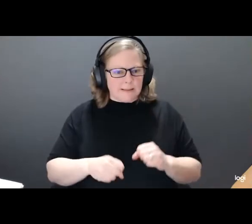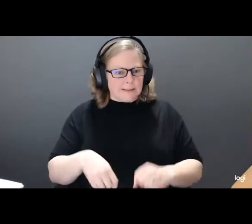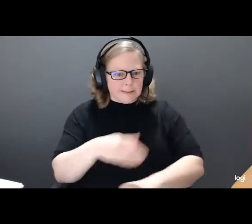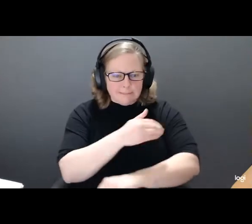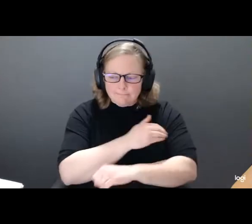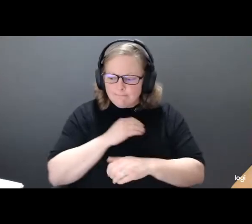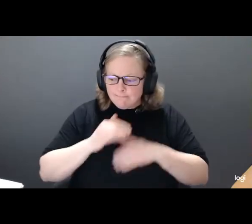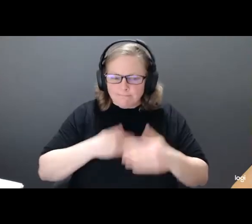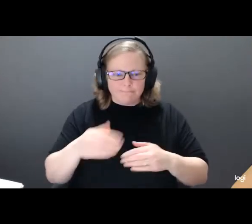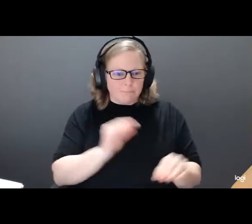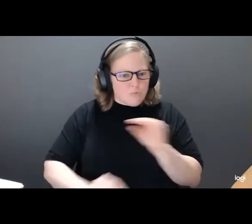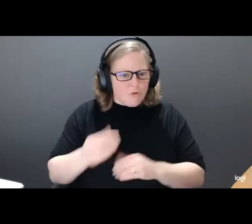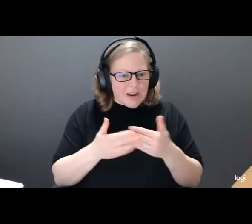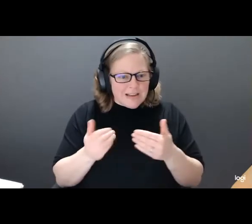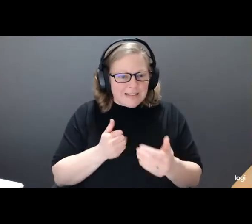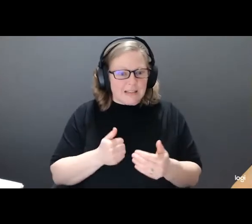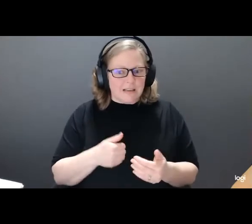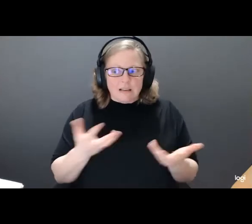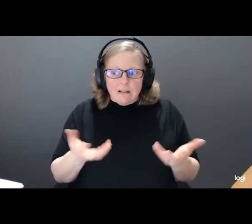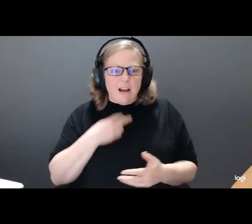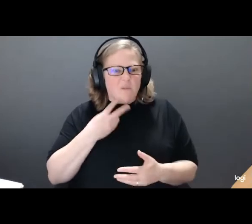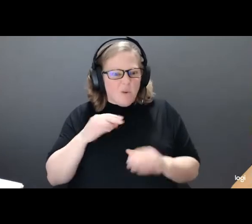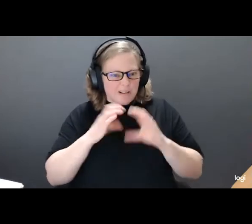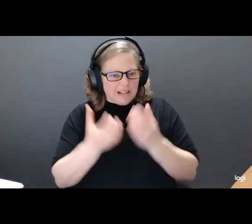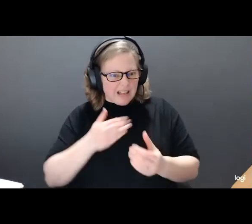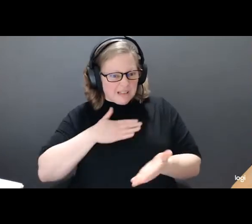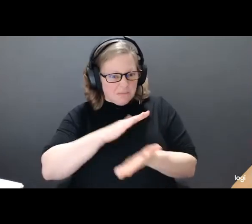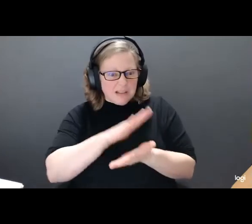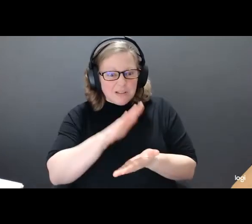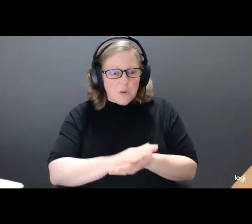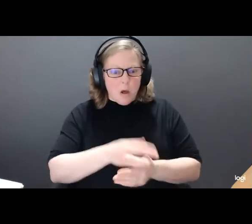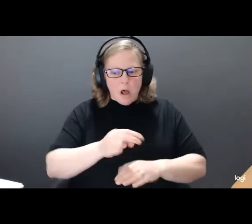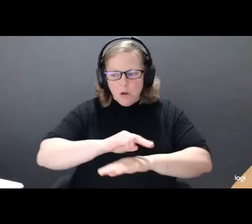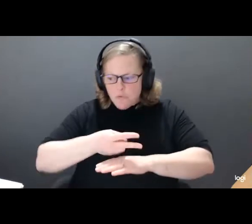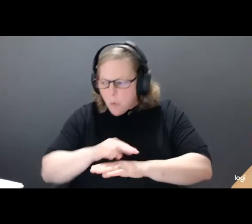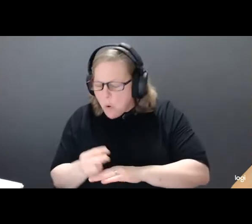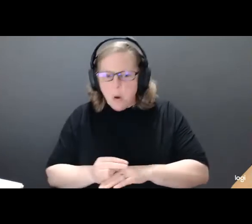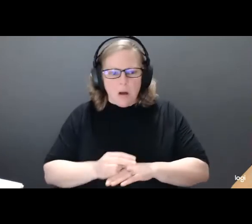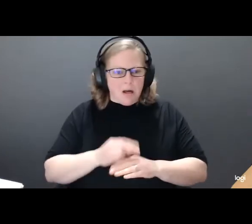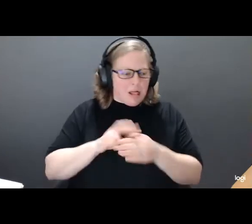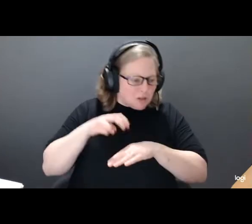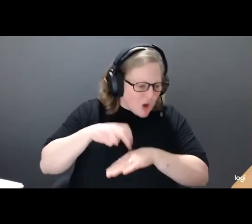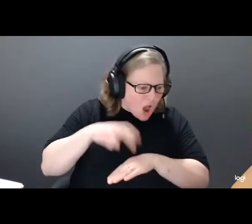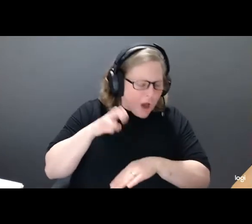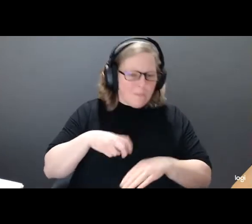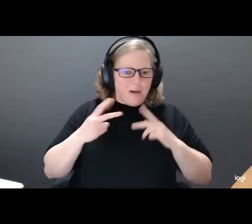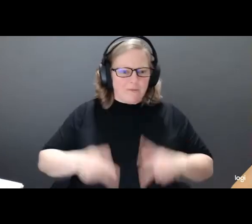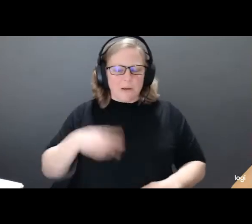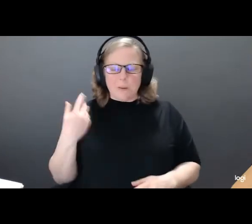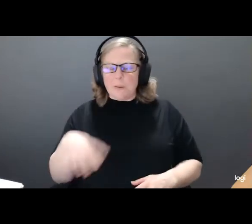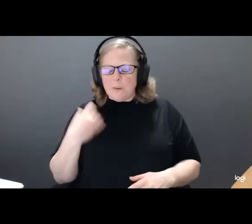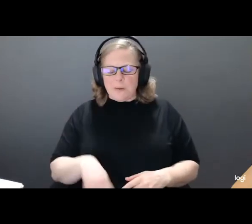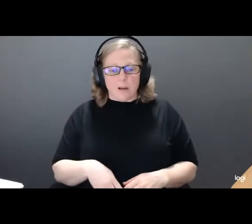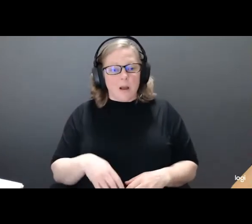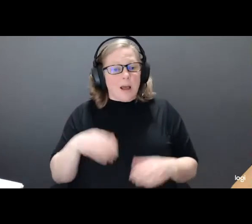school had us rolling around on the floor and being really physical. And not only are actors physically and vocally in peak